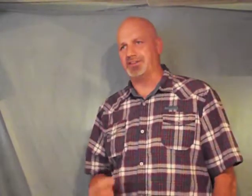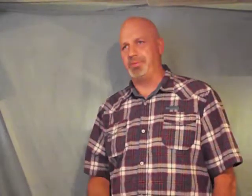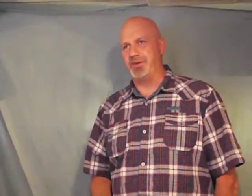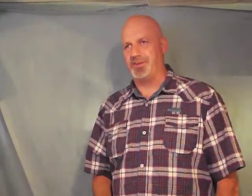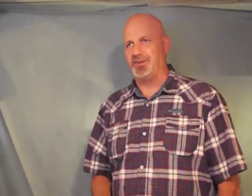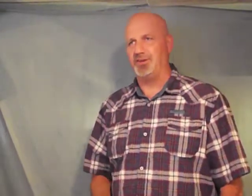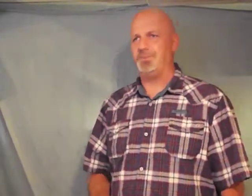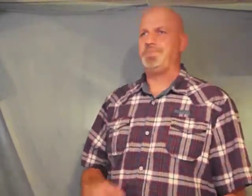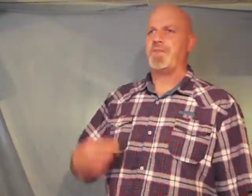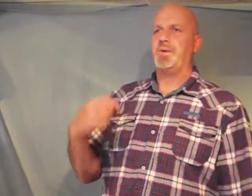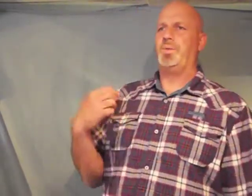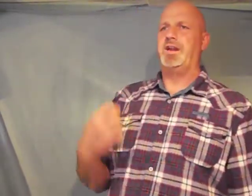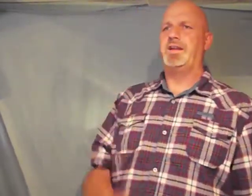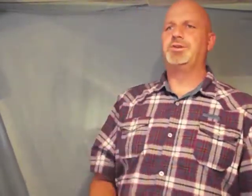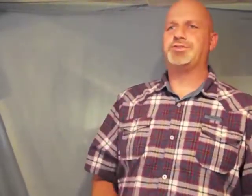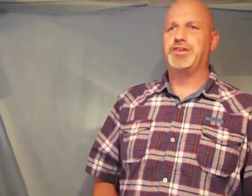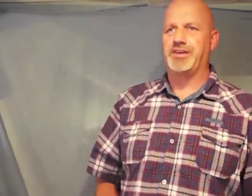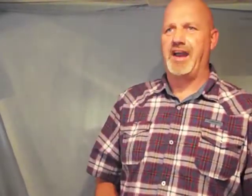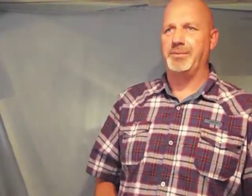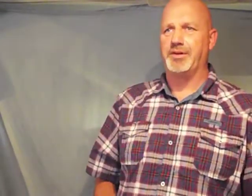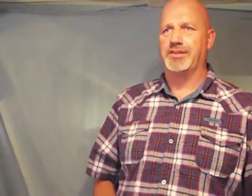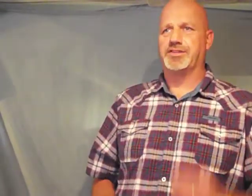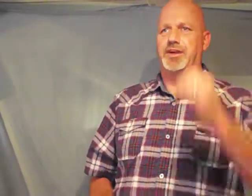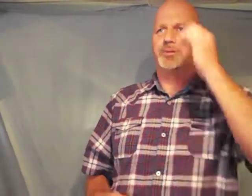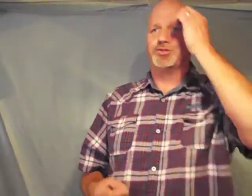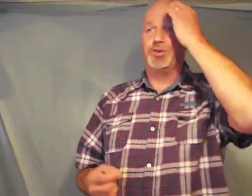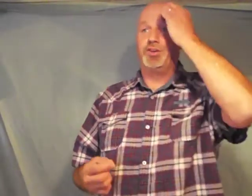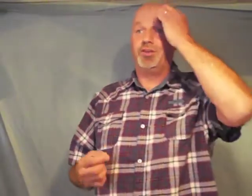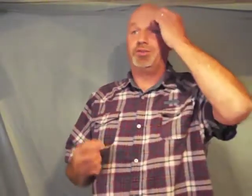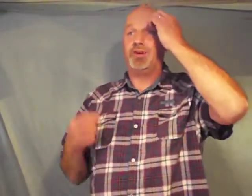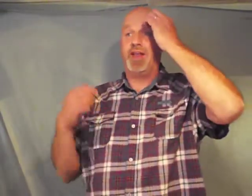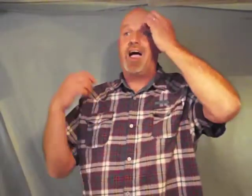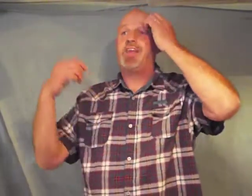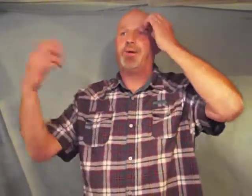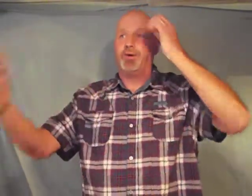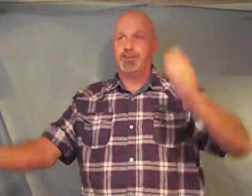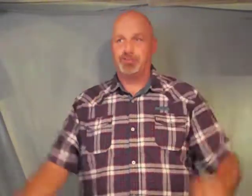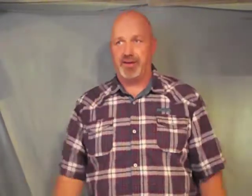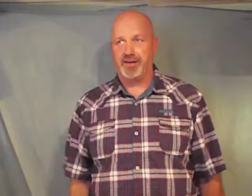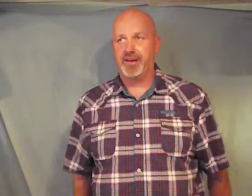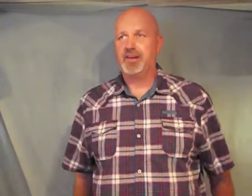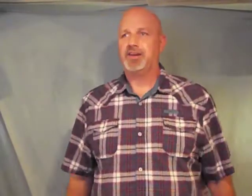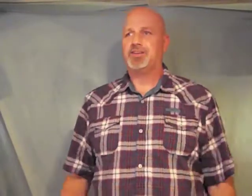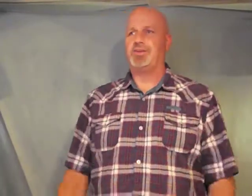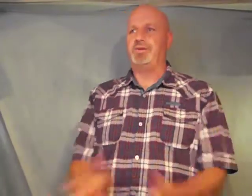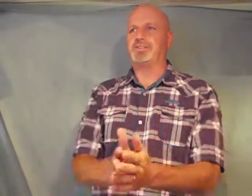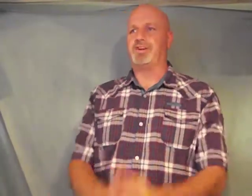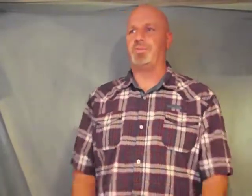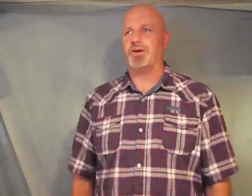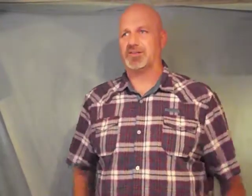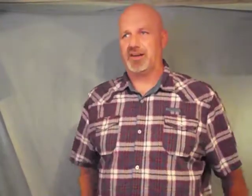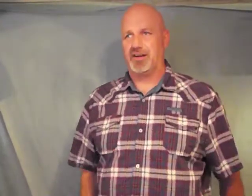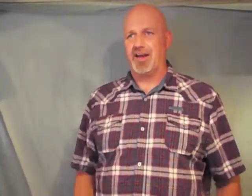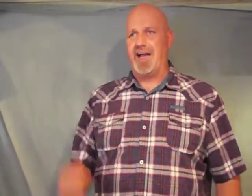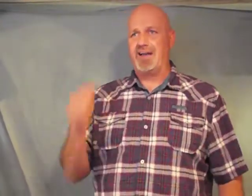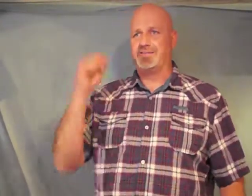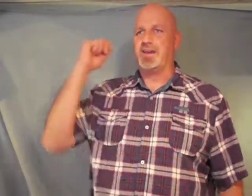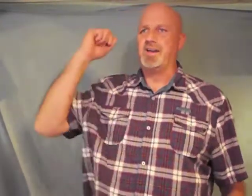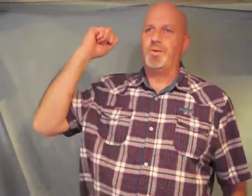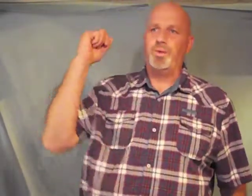spend with you we lose the time during sermons with you to allow the Holy Spirit to do his good works in our lives we